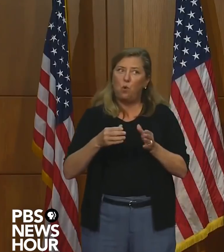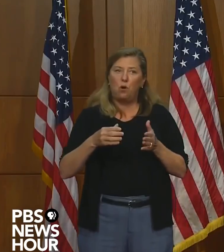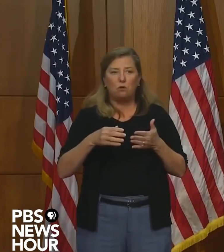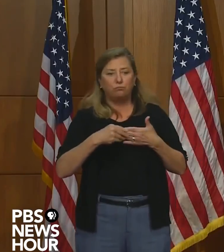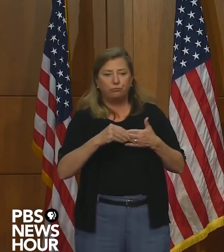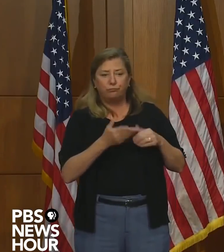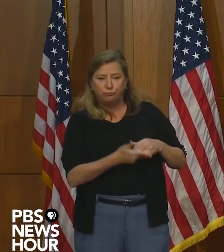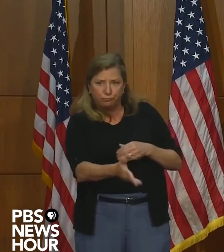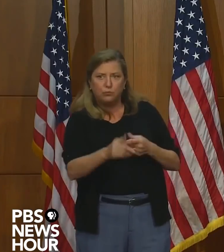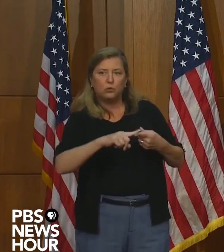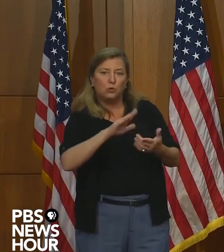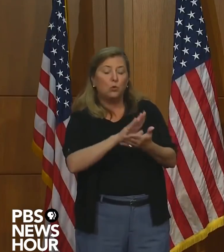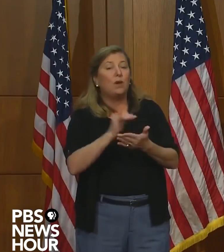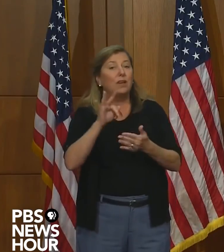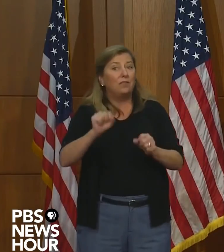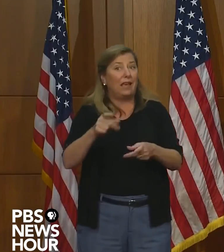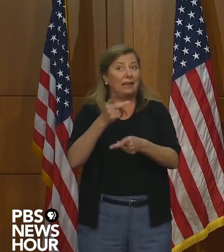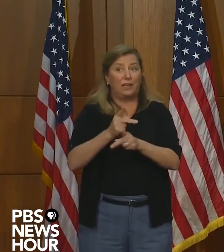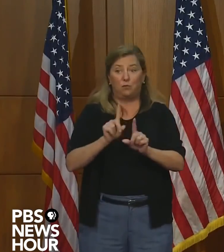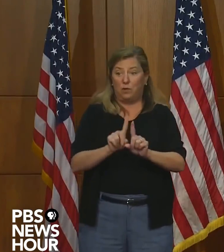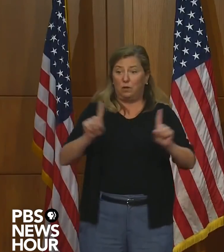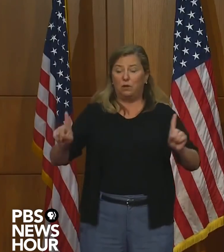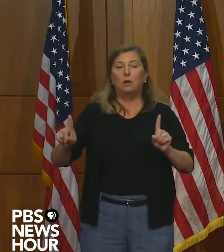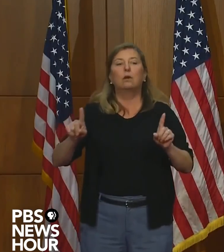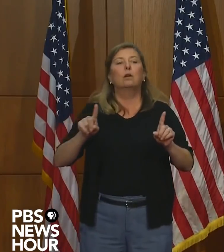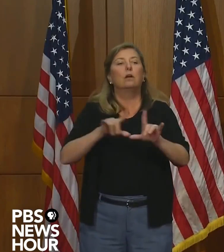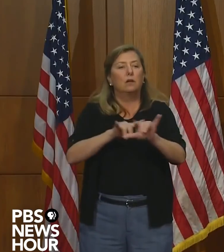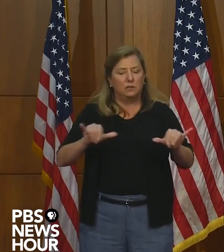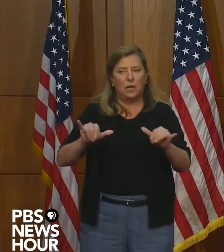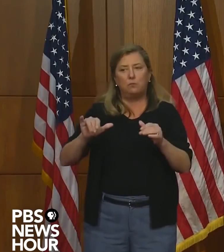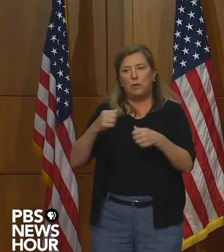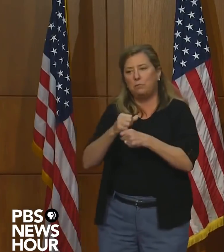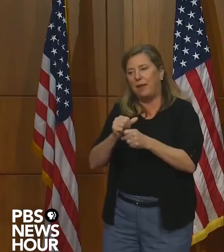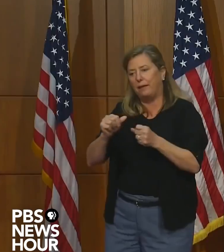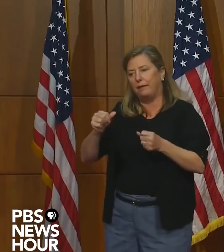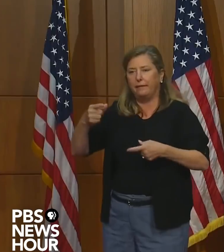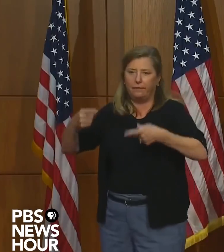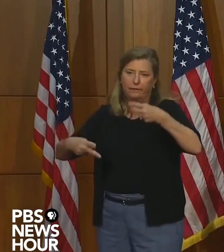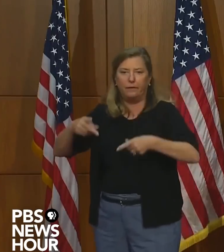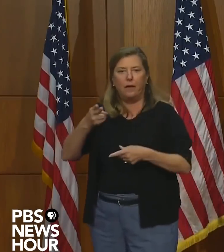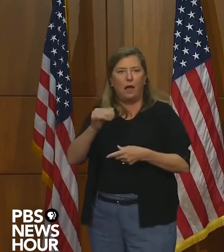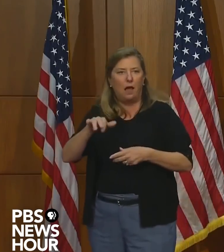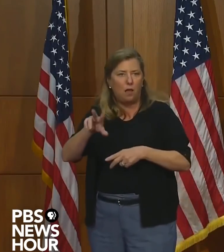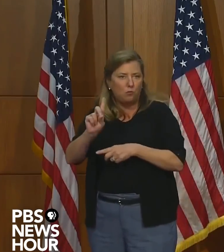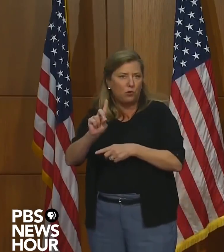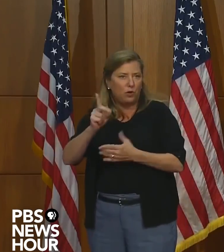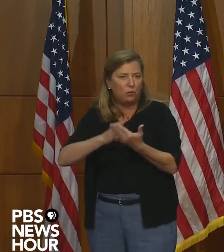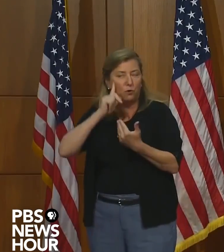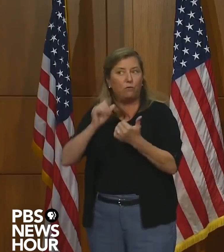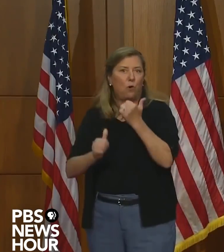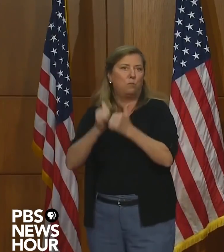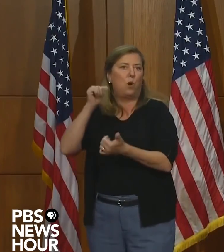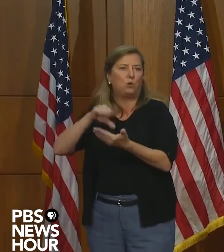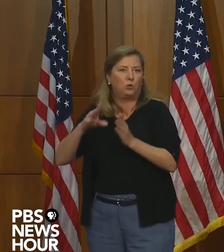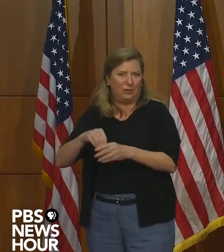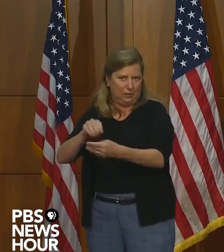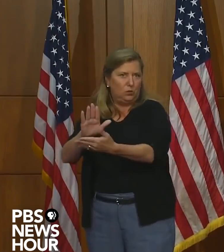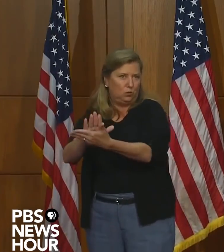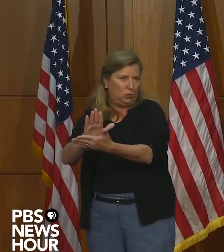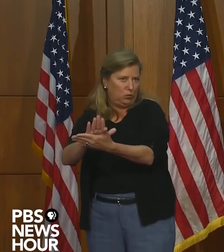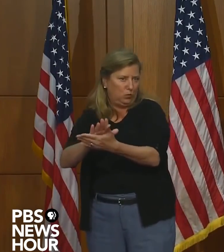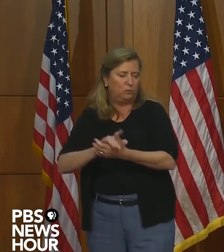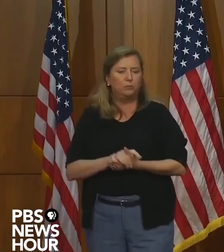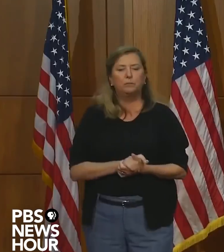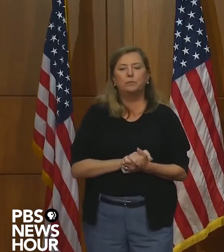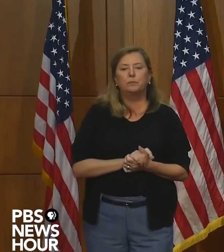can maintain the six foot social distancing while creating a hybrid program for, for most of the students in the school. Um, so we've,